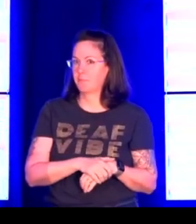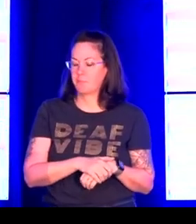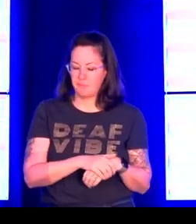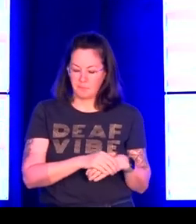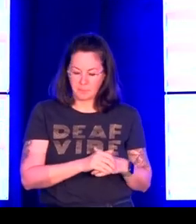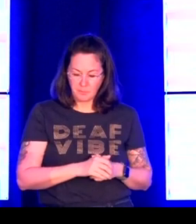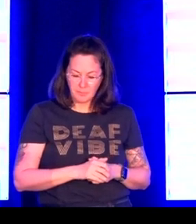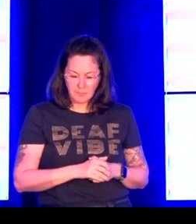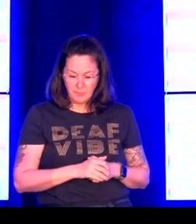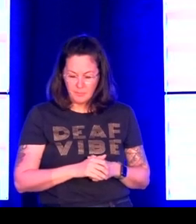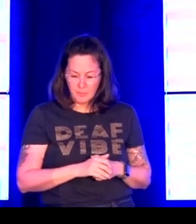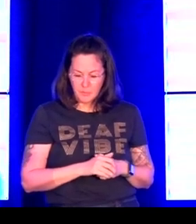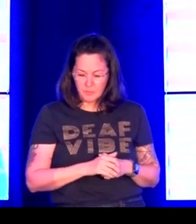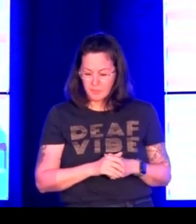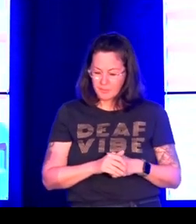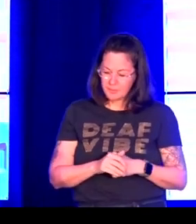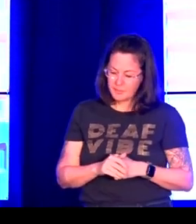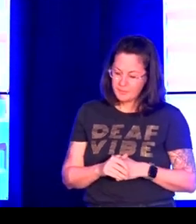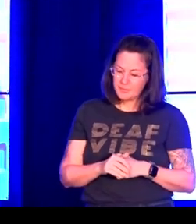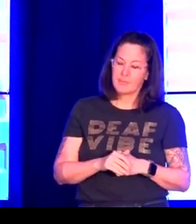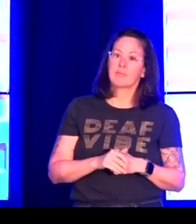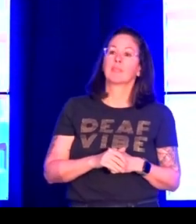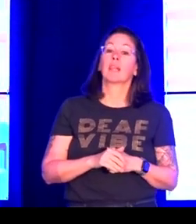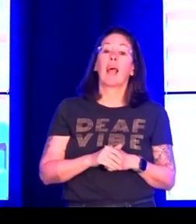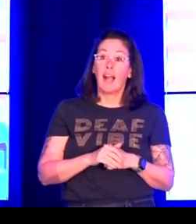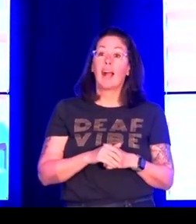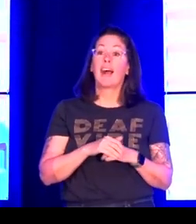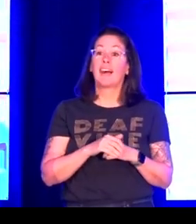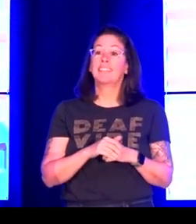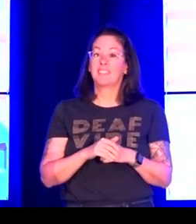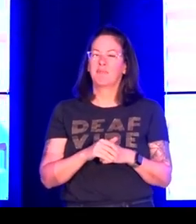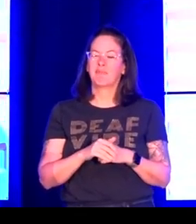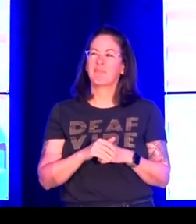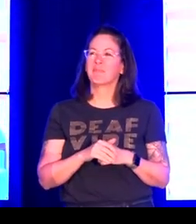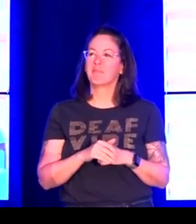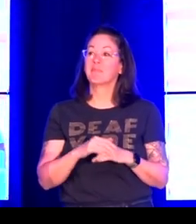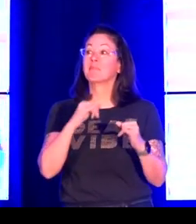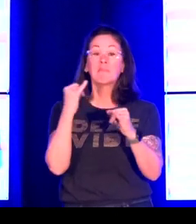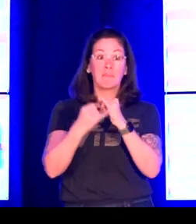and I trust both of them to express my message as I would express it myself in English.